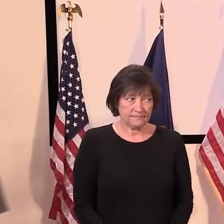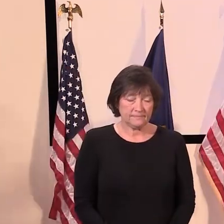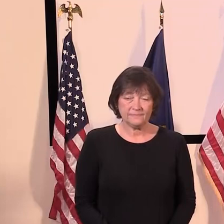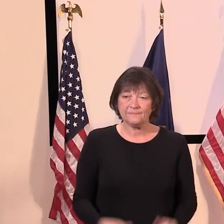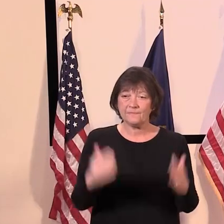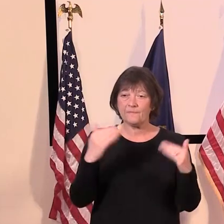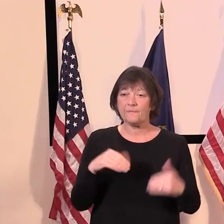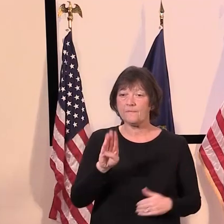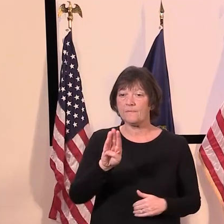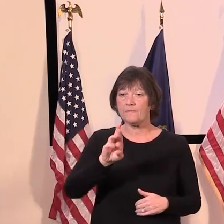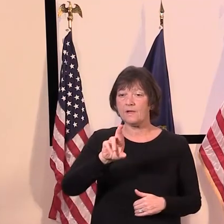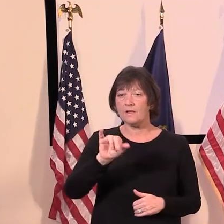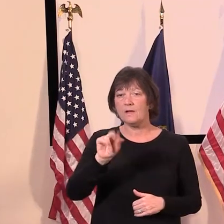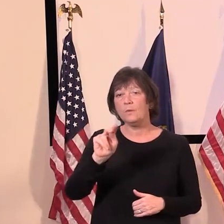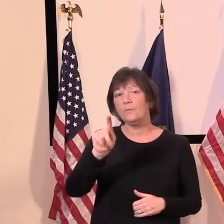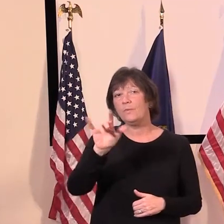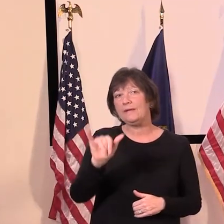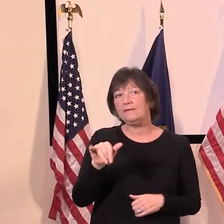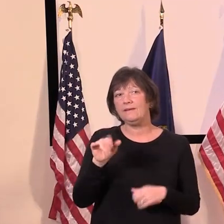Brittany, local 22.